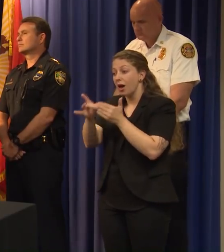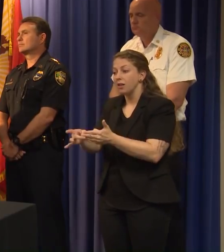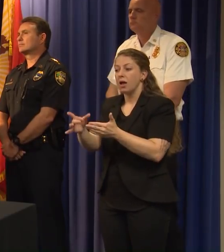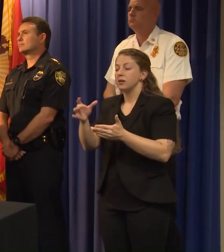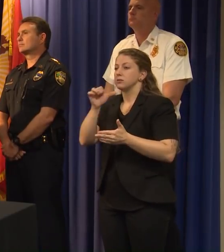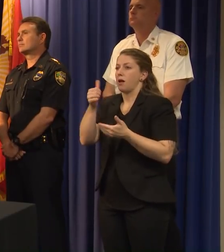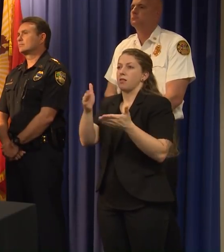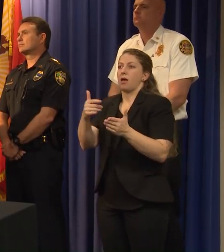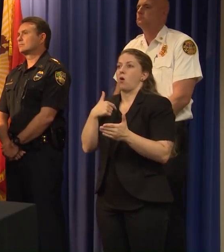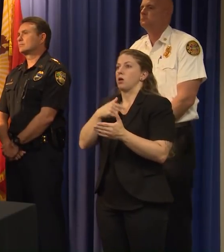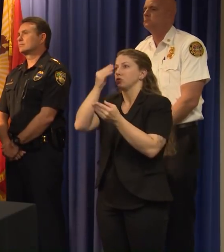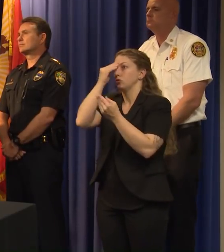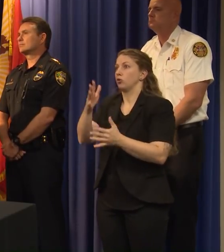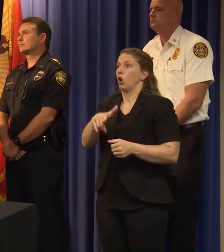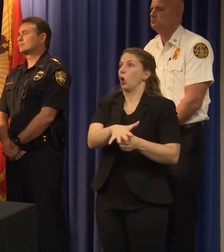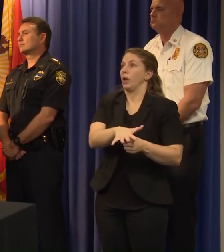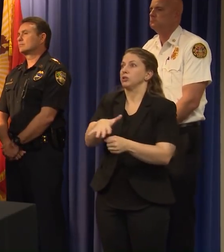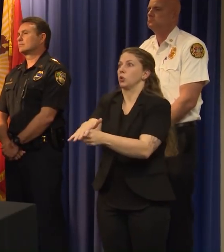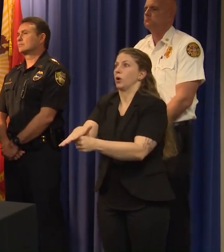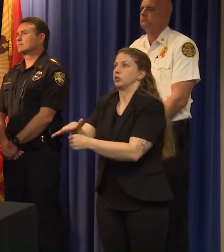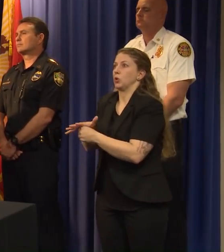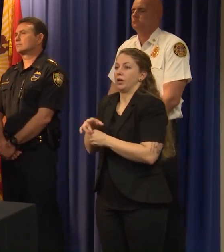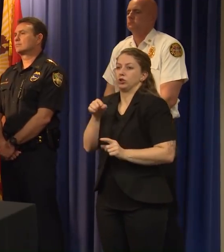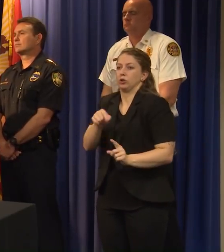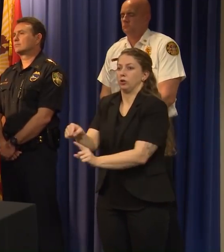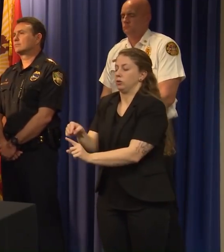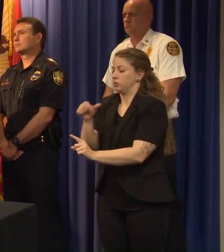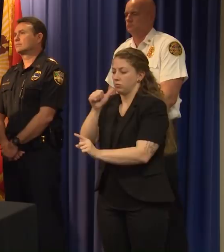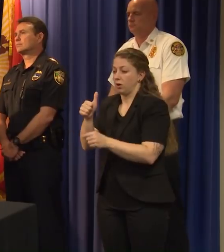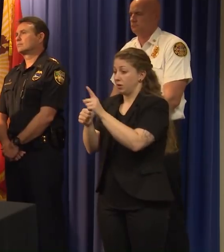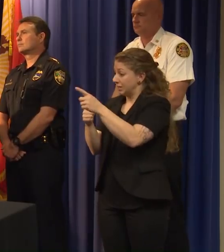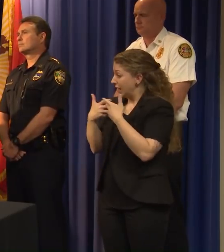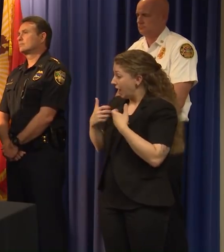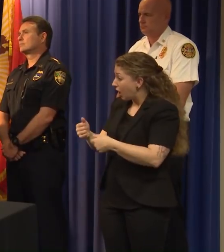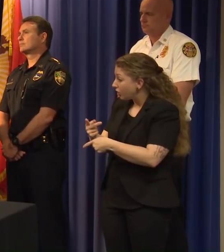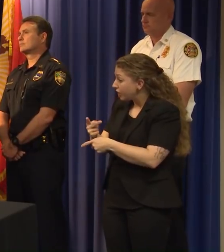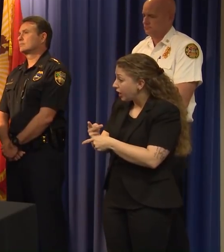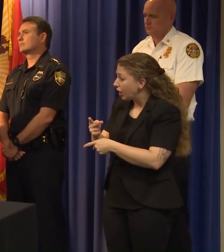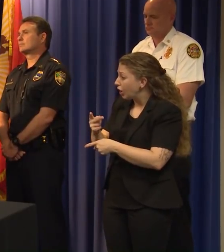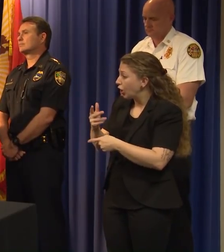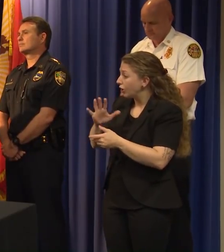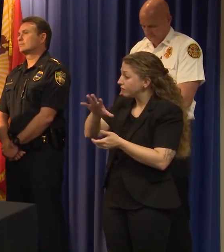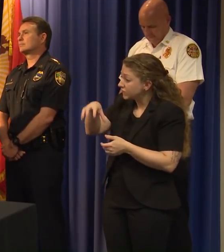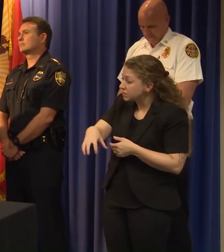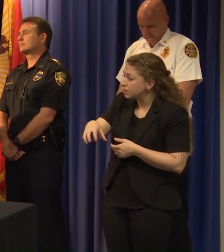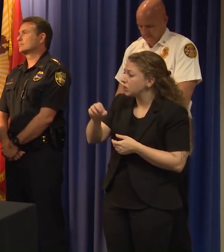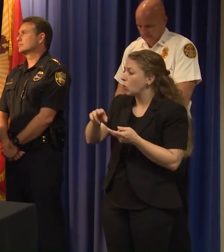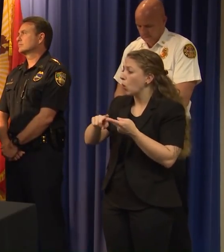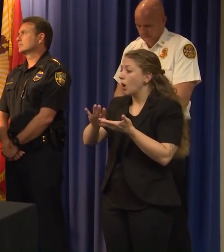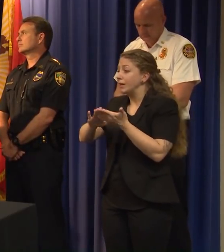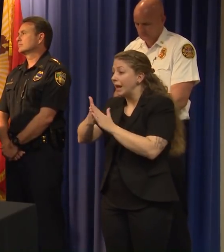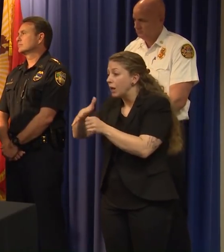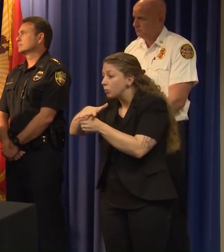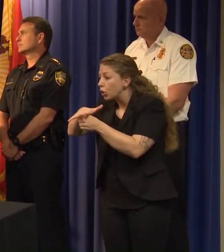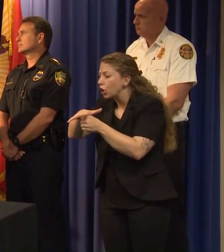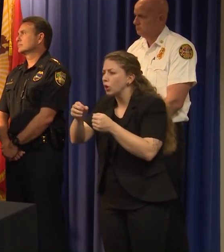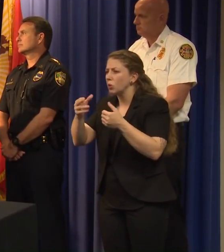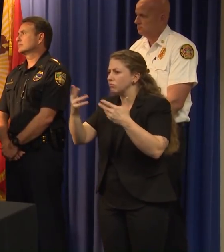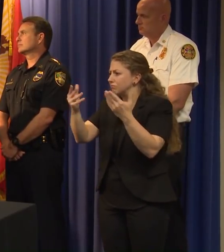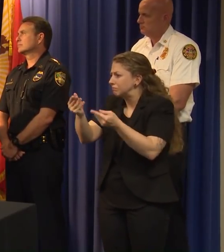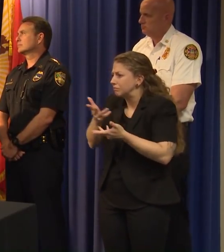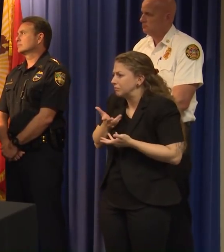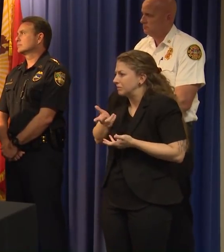mean, is it like a health care facility or is it a neighborhood or, you know, can you give us any indication? Obviously, if there are four people